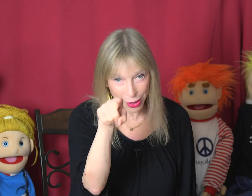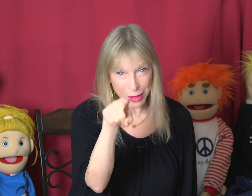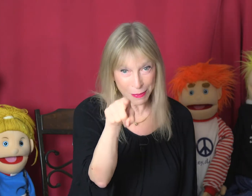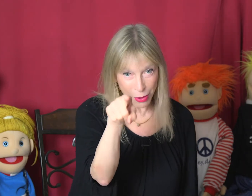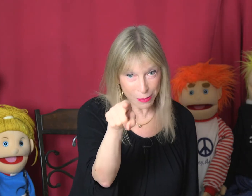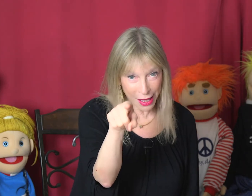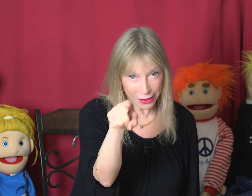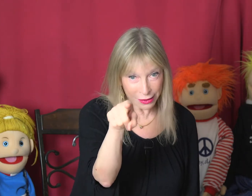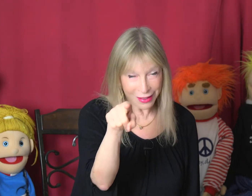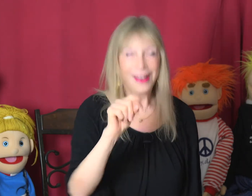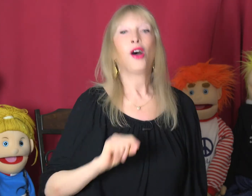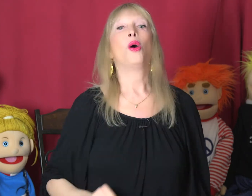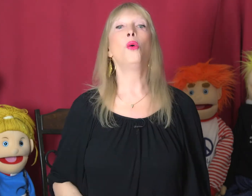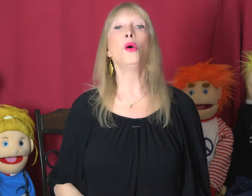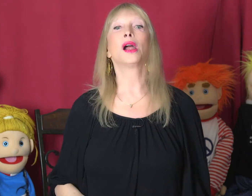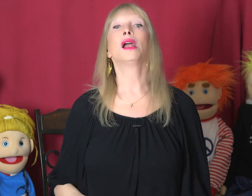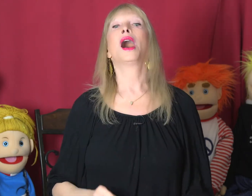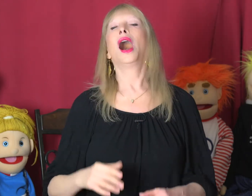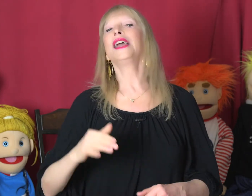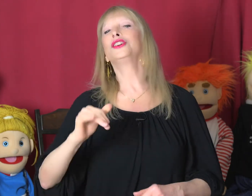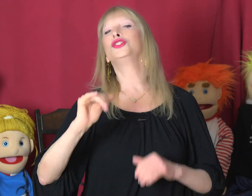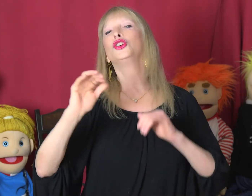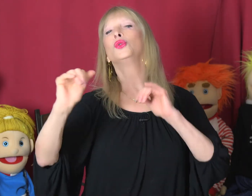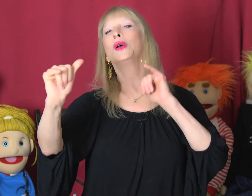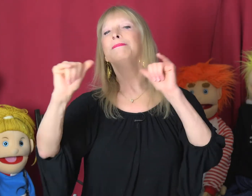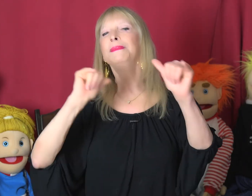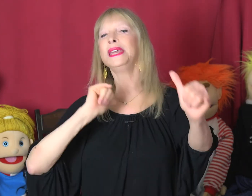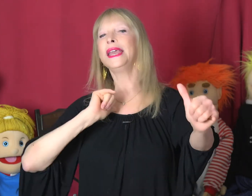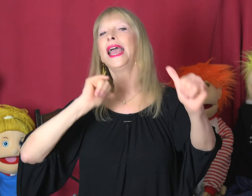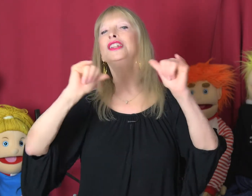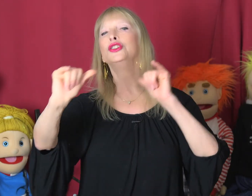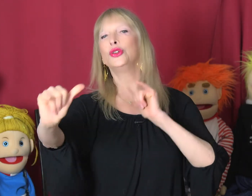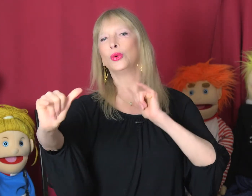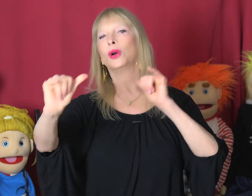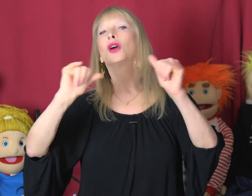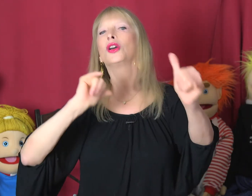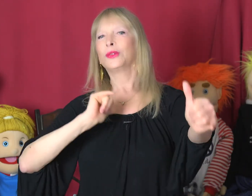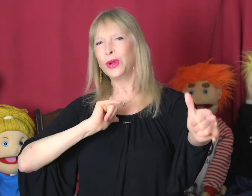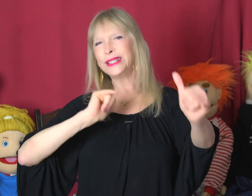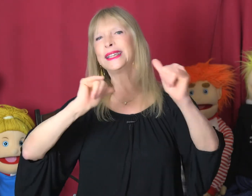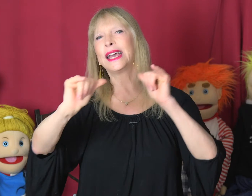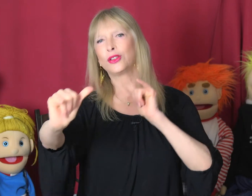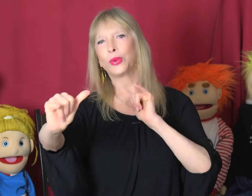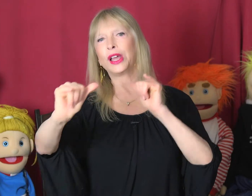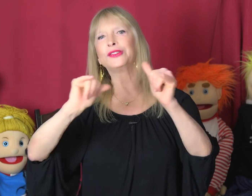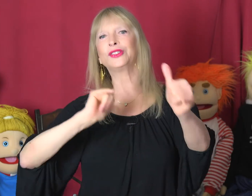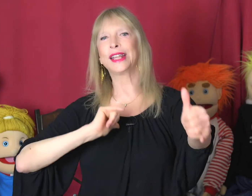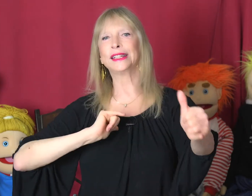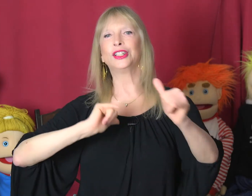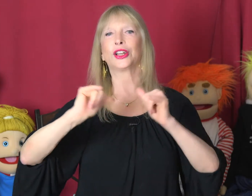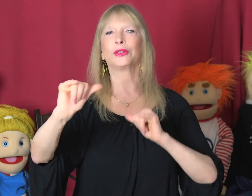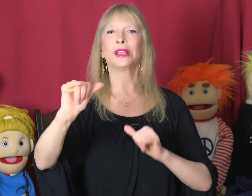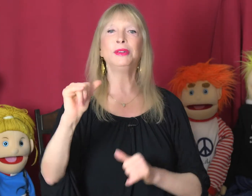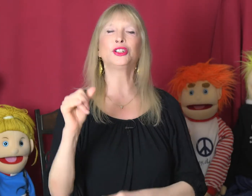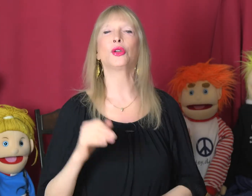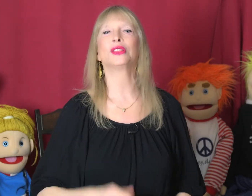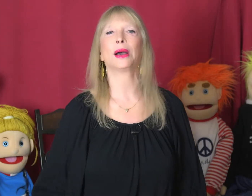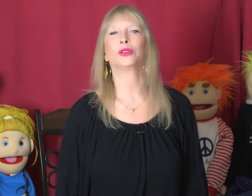Point back. Or I could do me and you. We're together. We understand each other. Let me show you that one